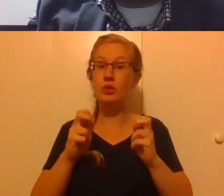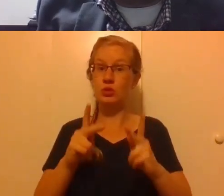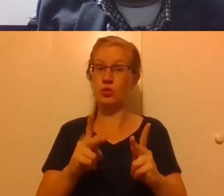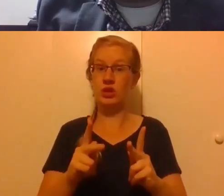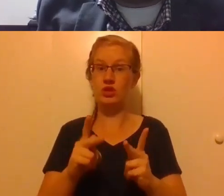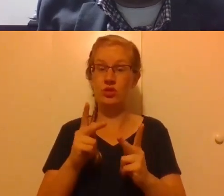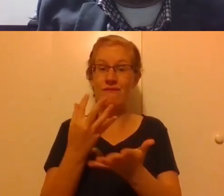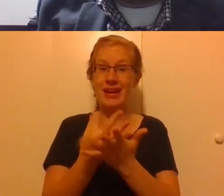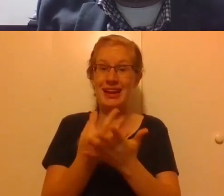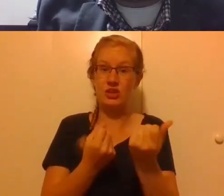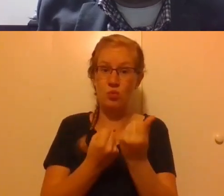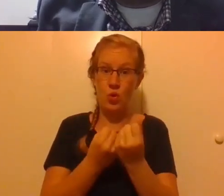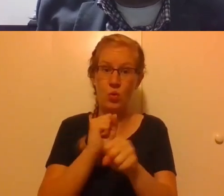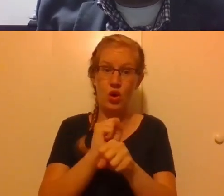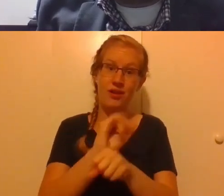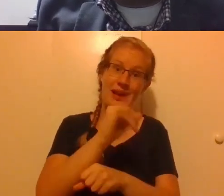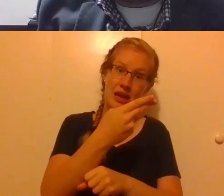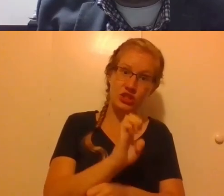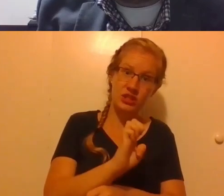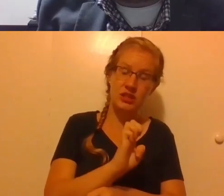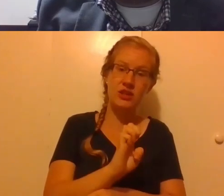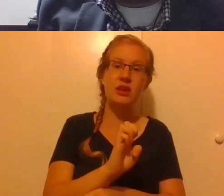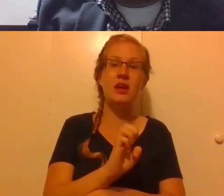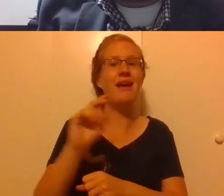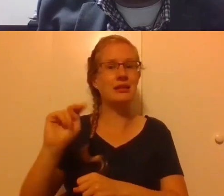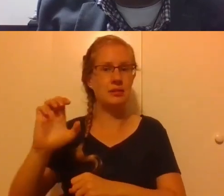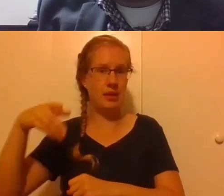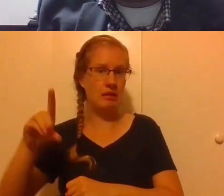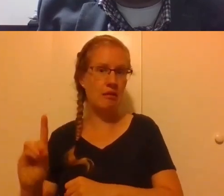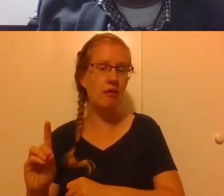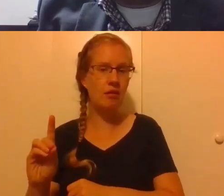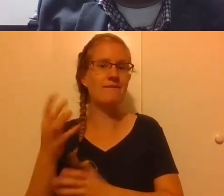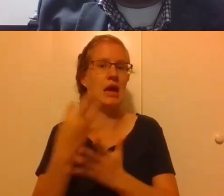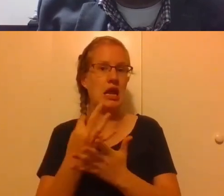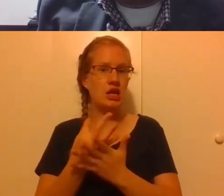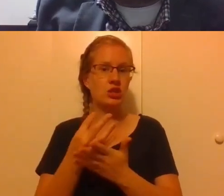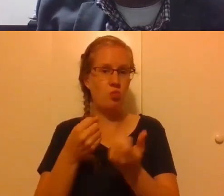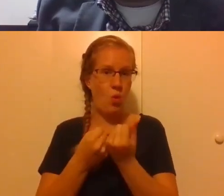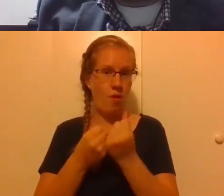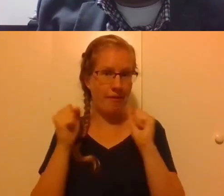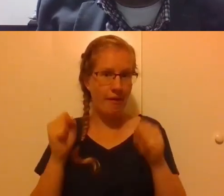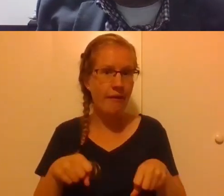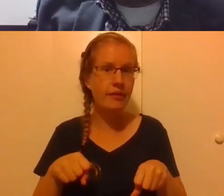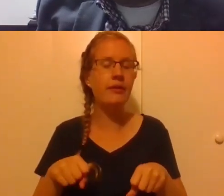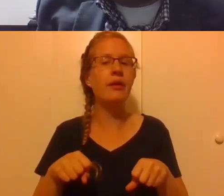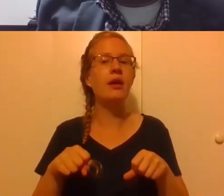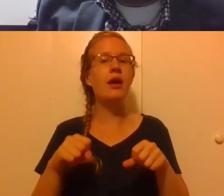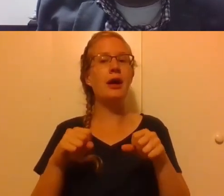financially support the work of the Institute for Human Ecology and the National Catholic Partnership on Disability. And and as a